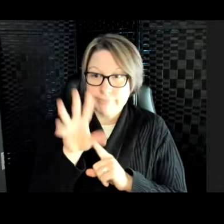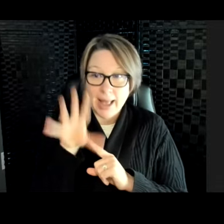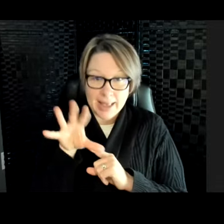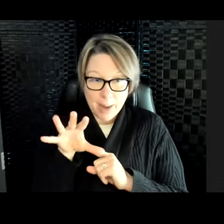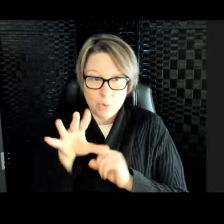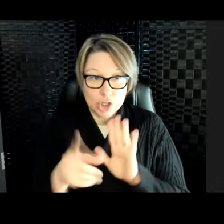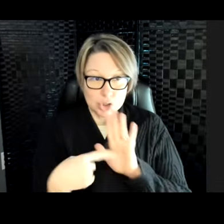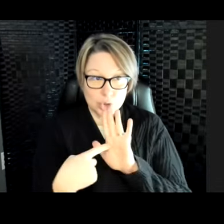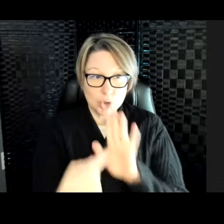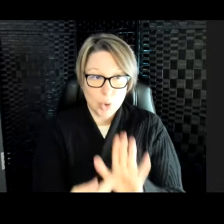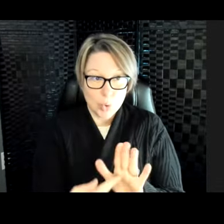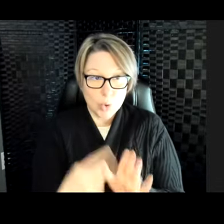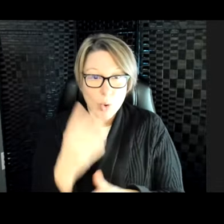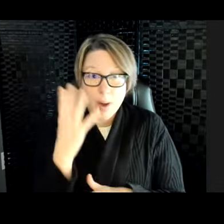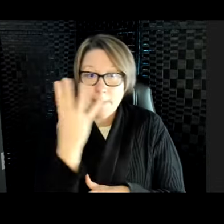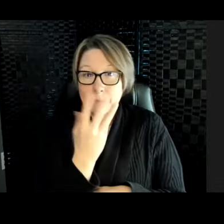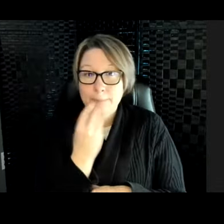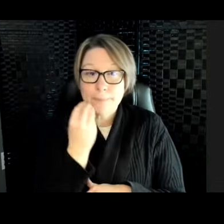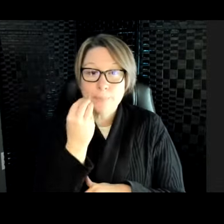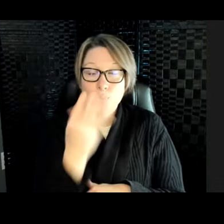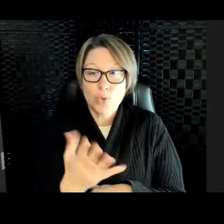our beautiful bald eagles.